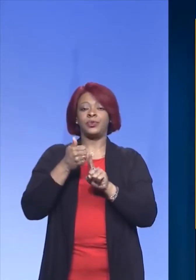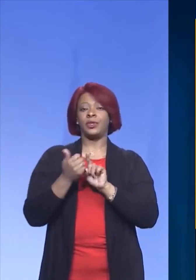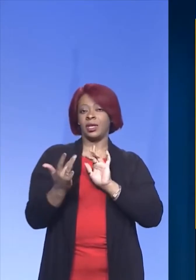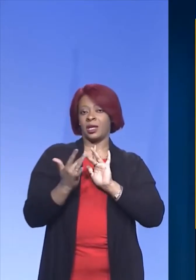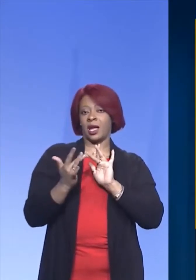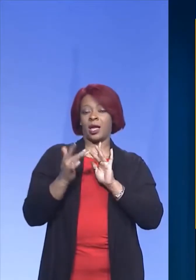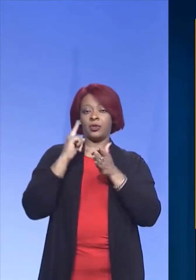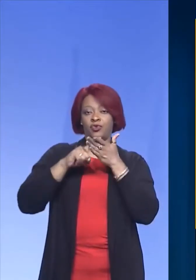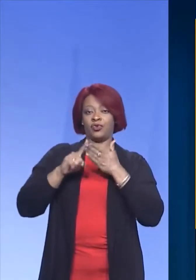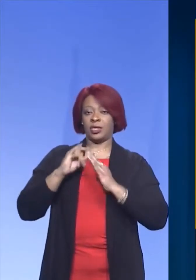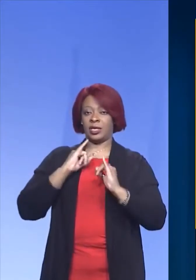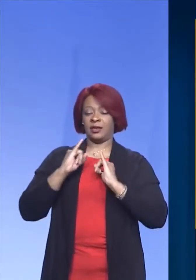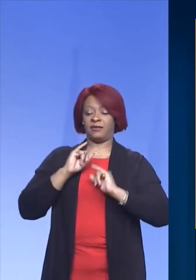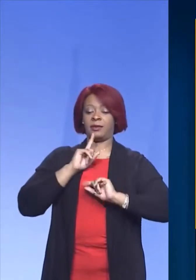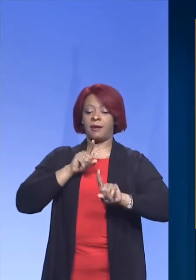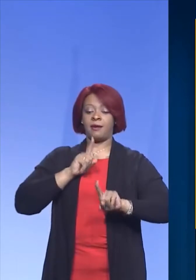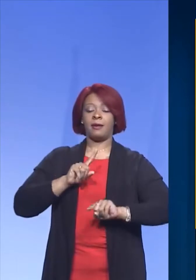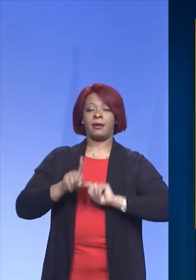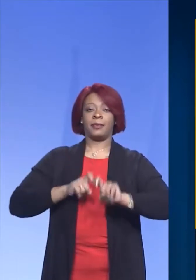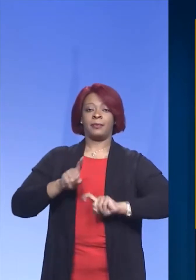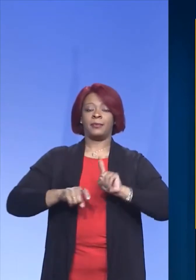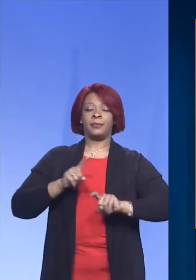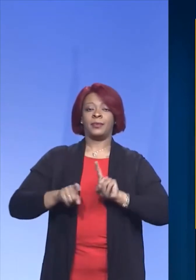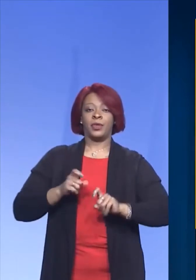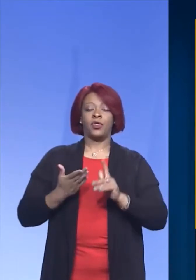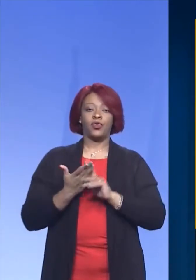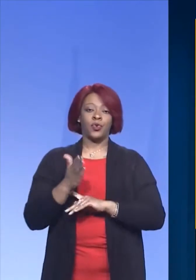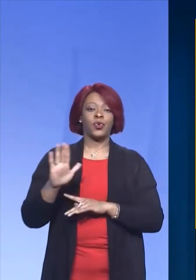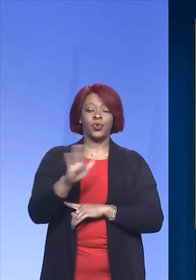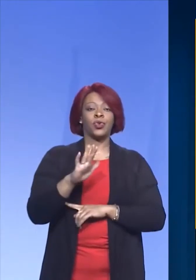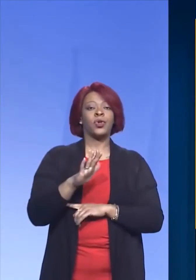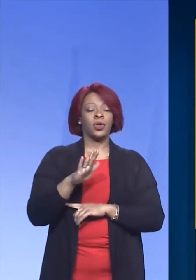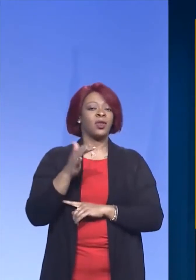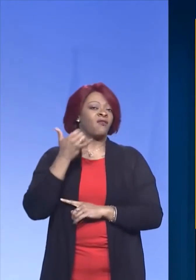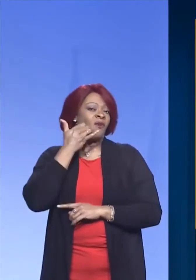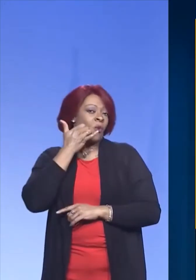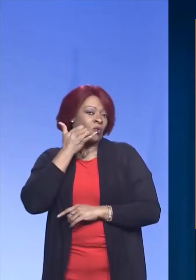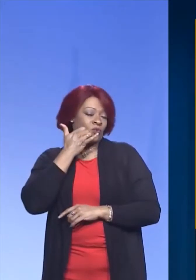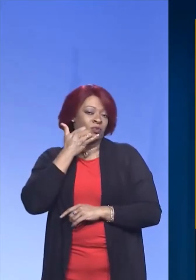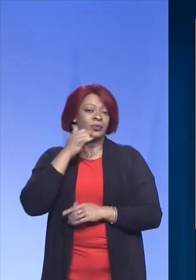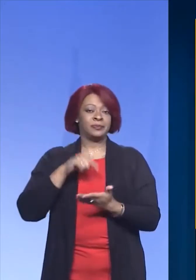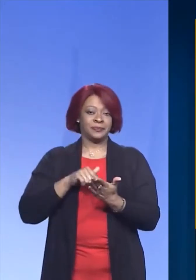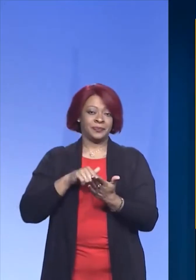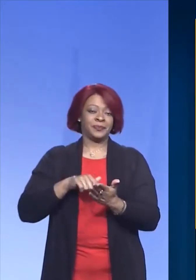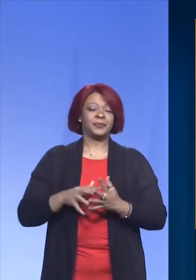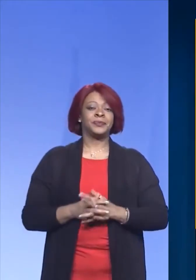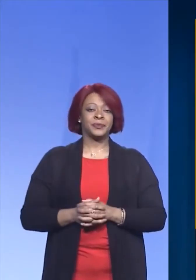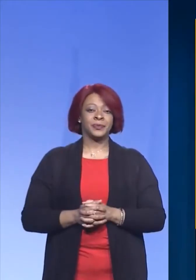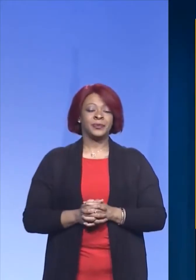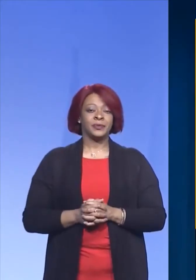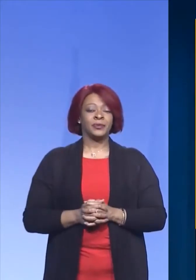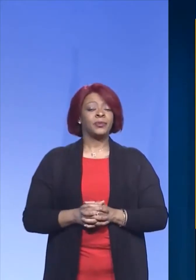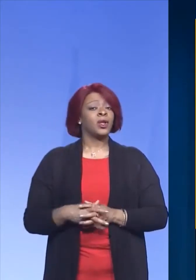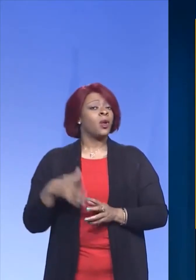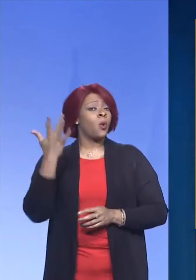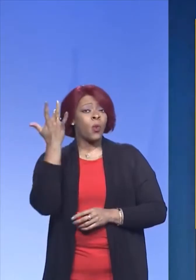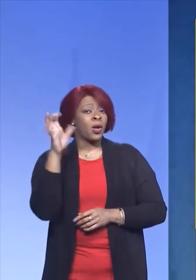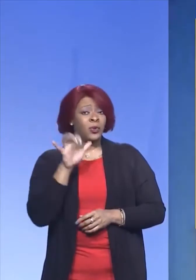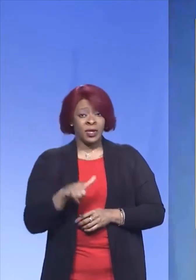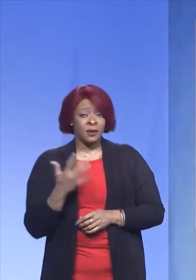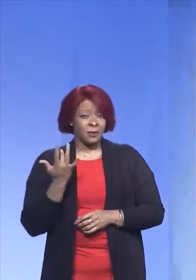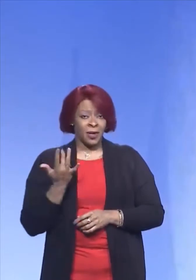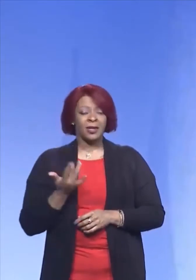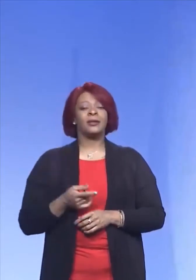tracing interview interactively through their smart device or telephone. And the reason for doing this